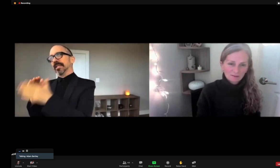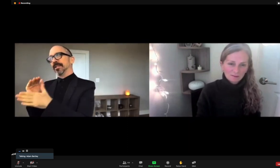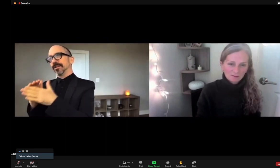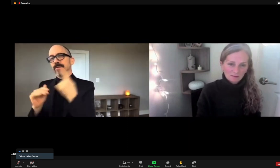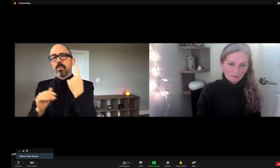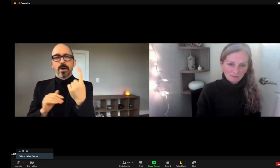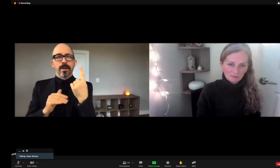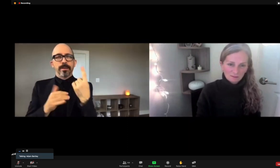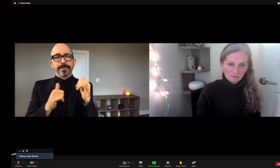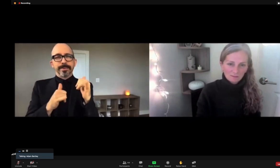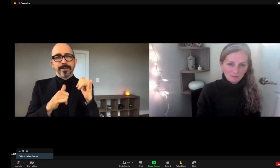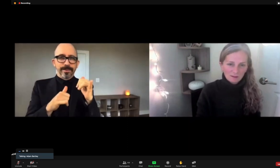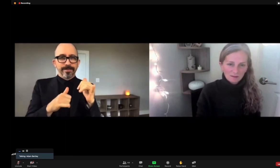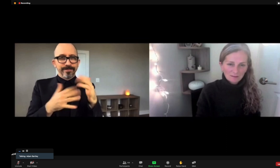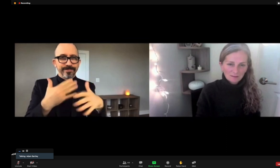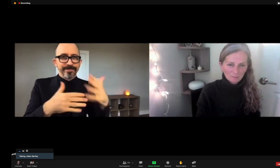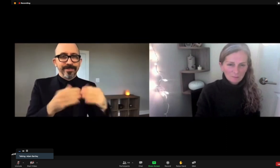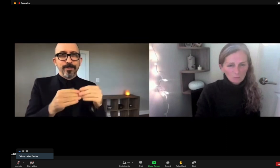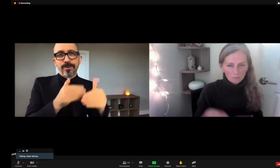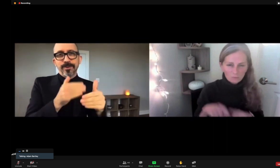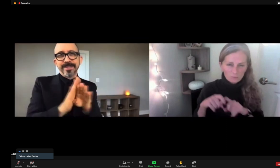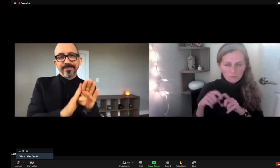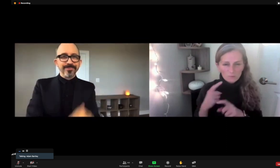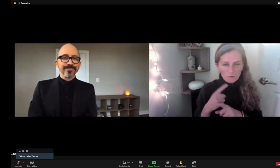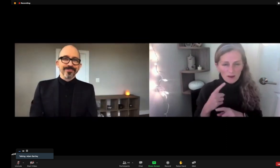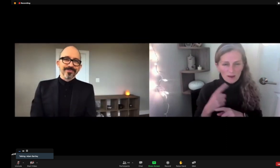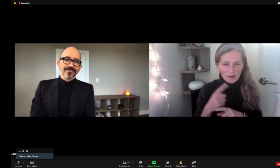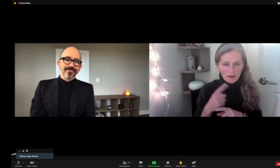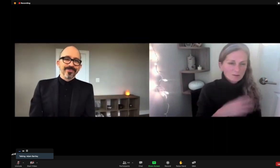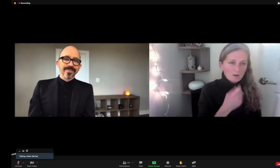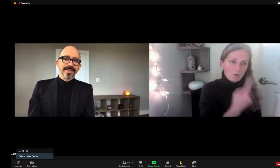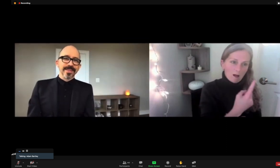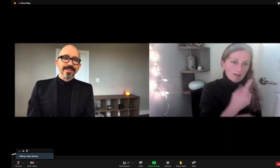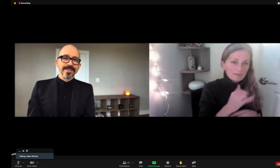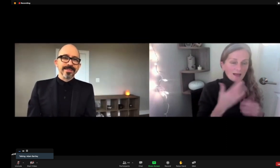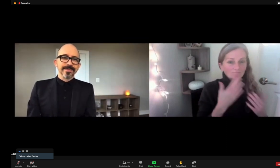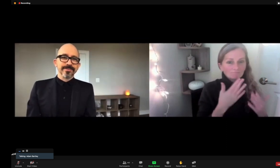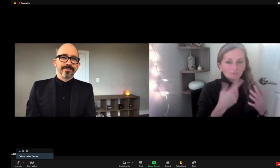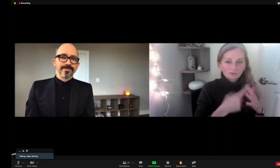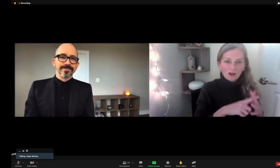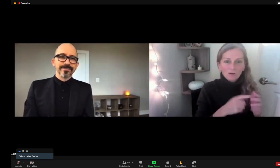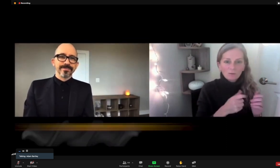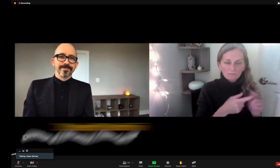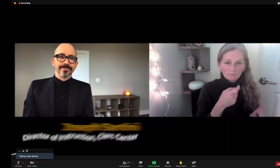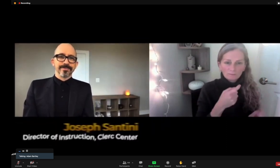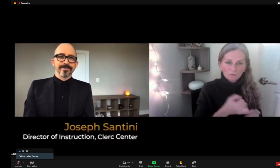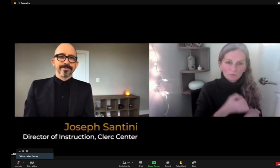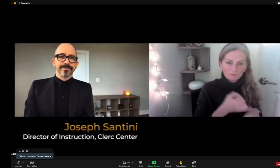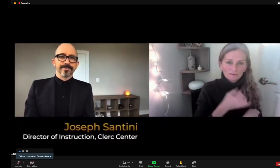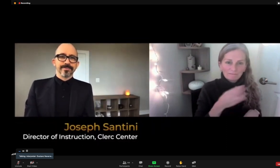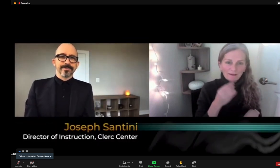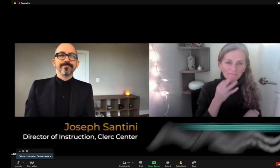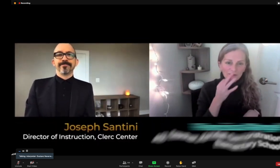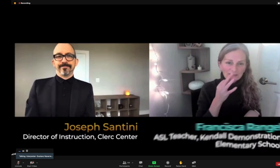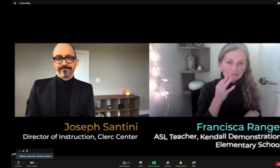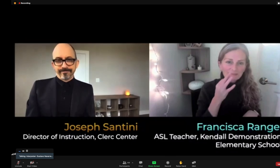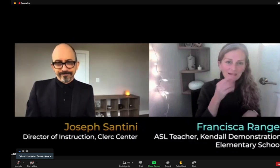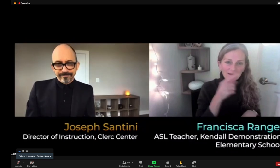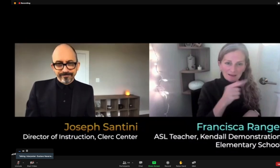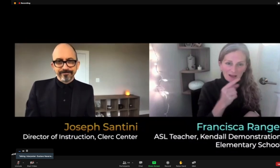this edition, you know, and having finished five, working on this new one in development. Right. I'm so happy that we were able to start the first home